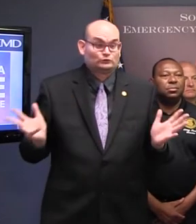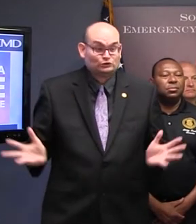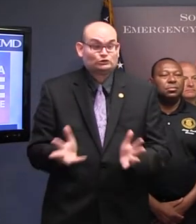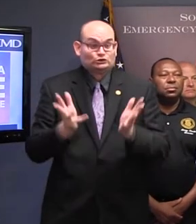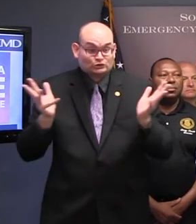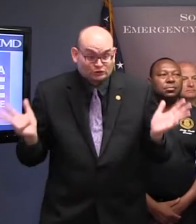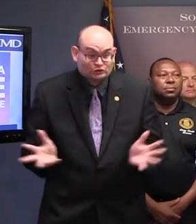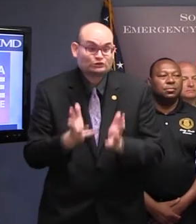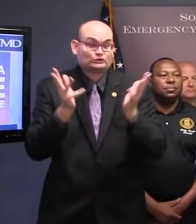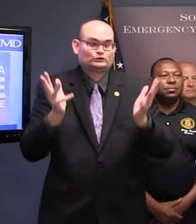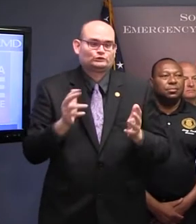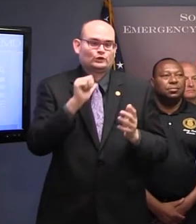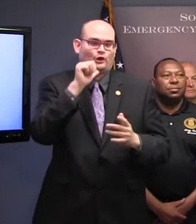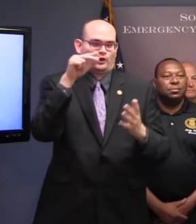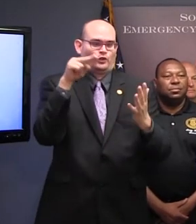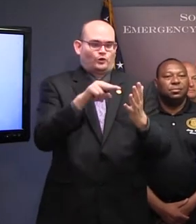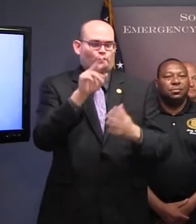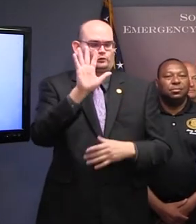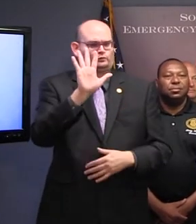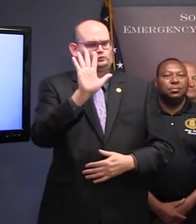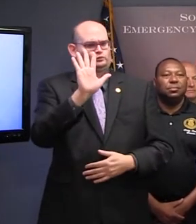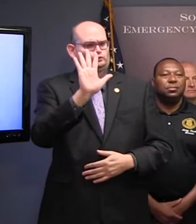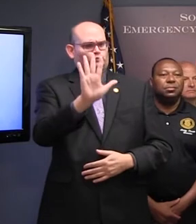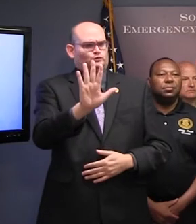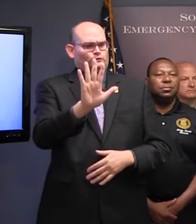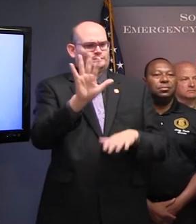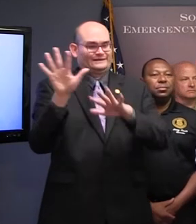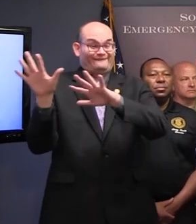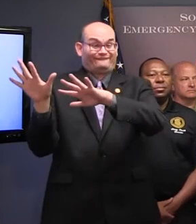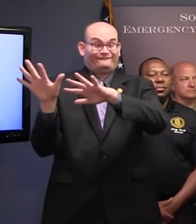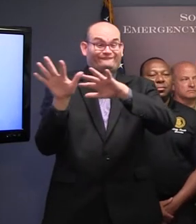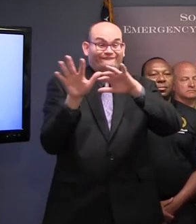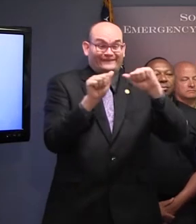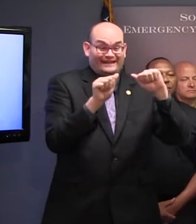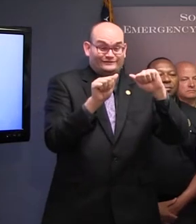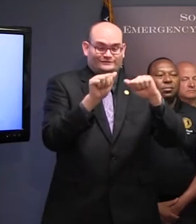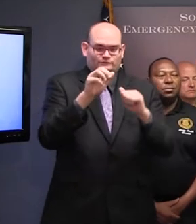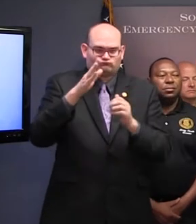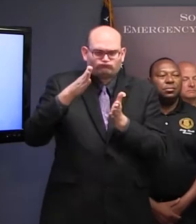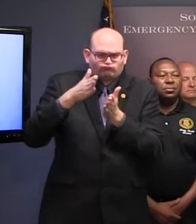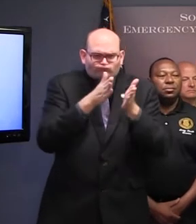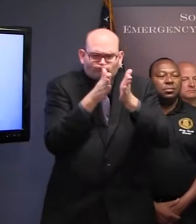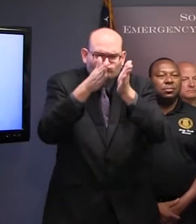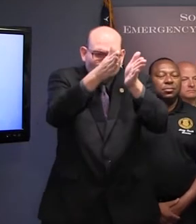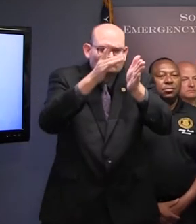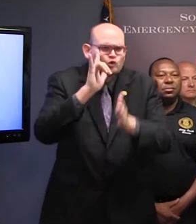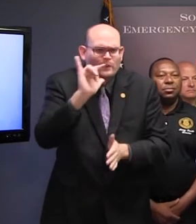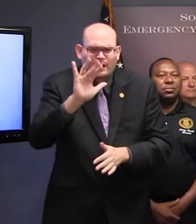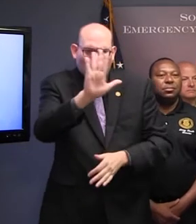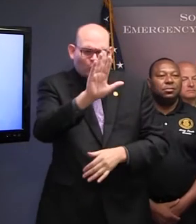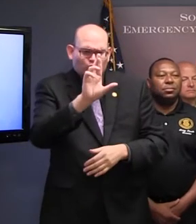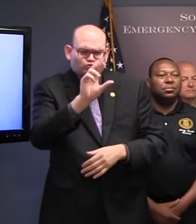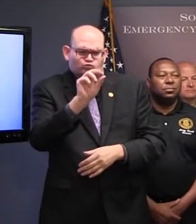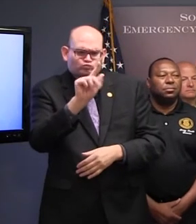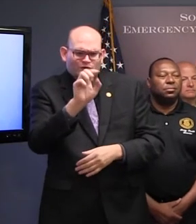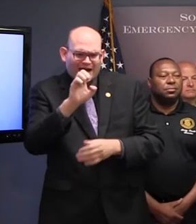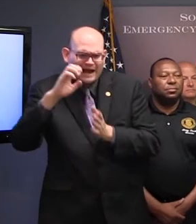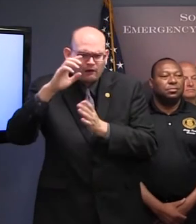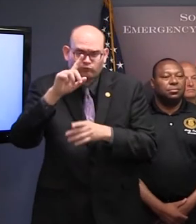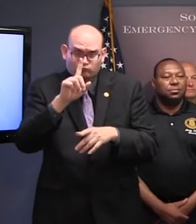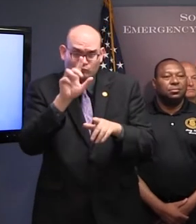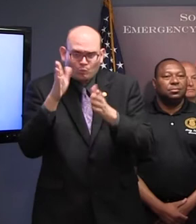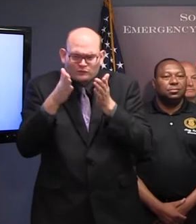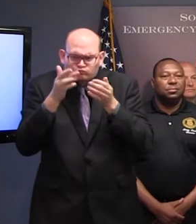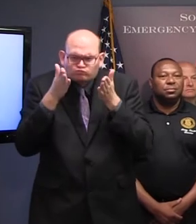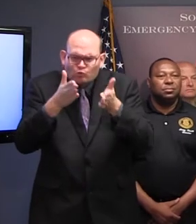evacuation route. Find out where it is that you're supposed to go depending on the part of the state you're in. We're roughly divided